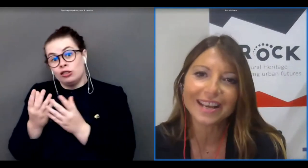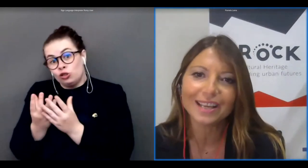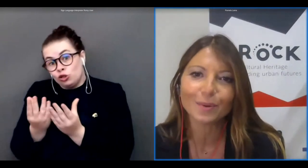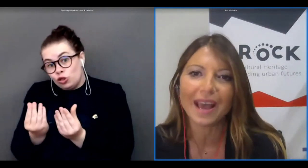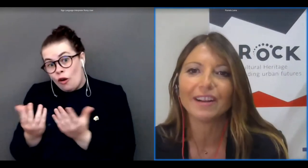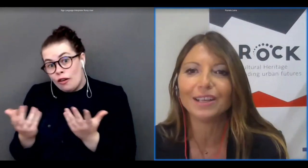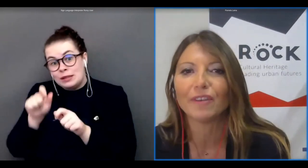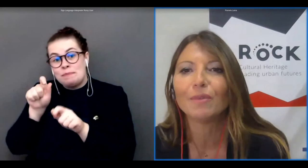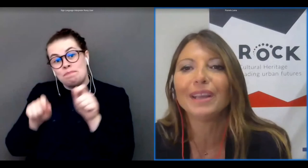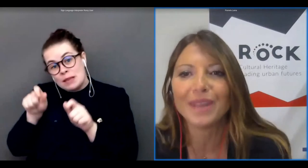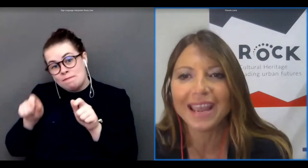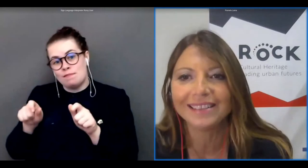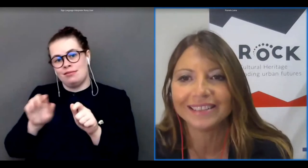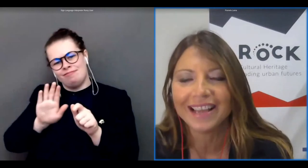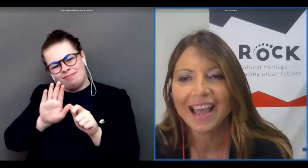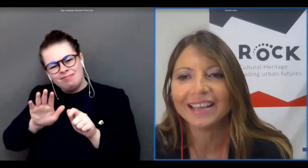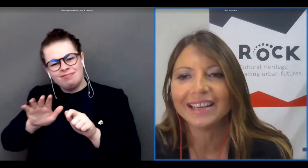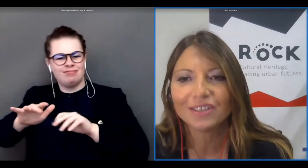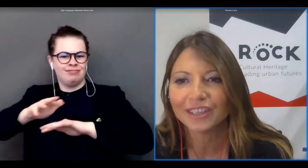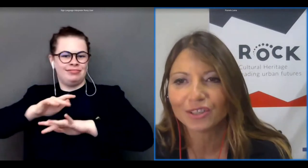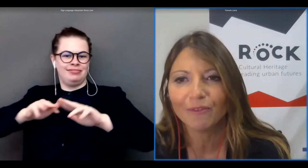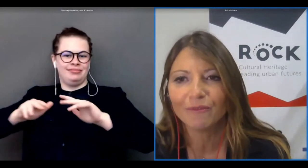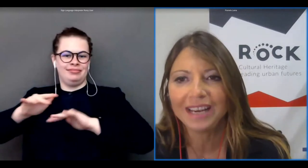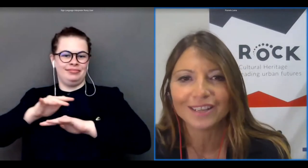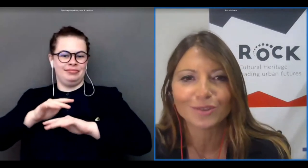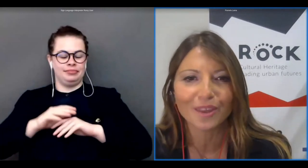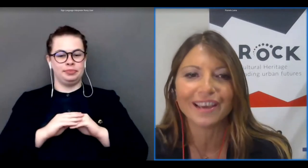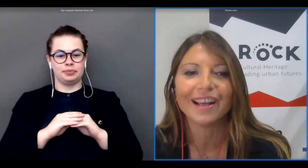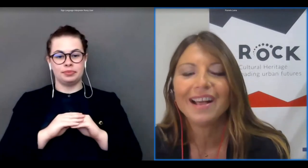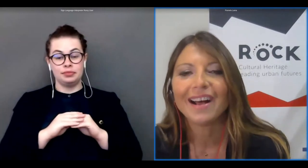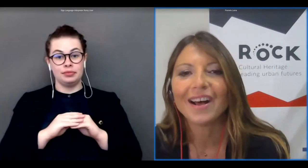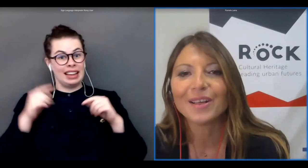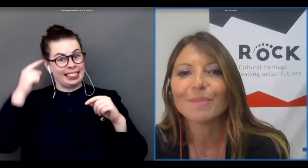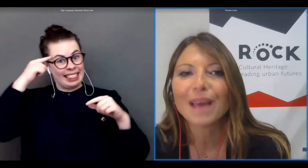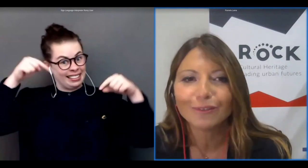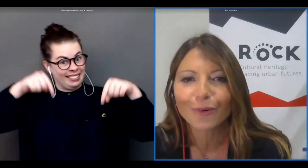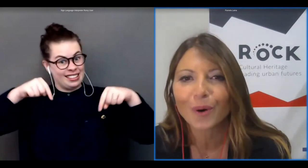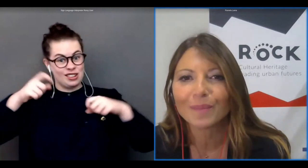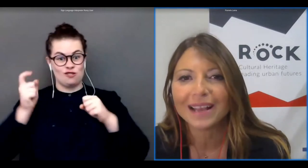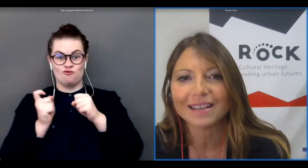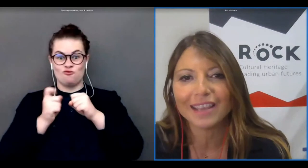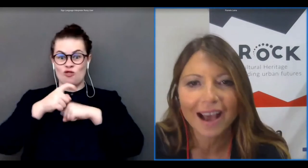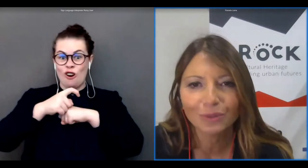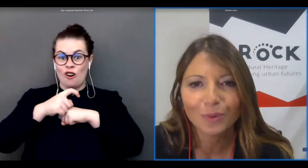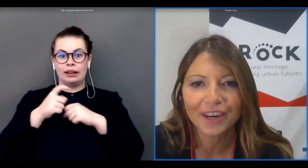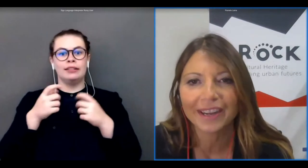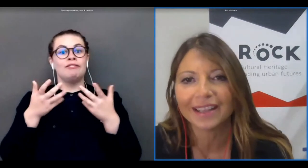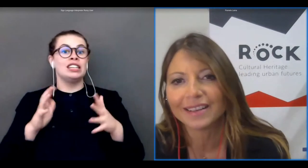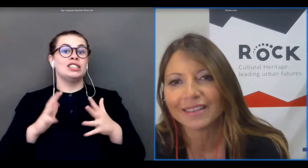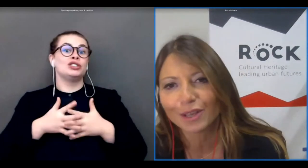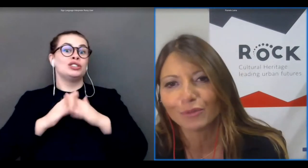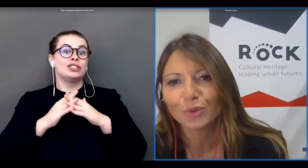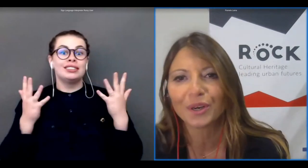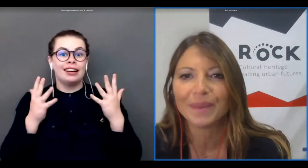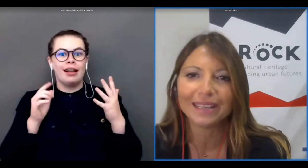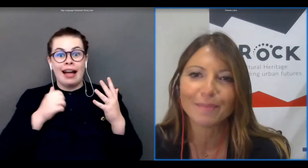these days we have kind of a recreated an international village with uh the platform as the hardware and